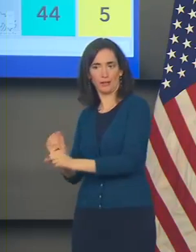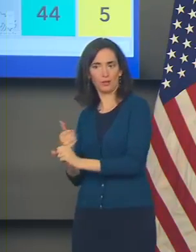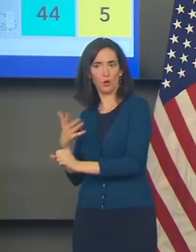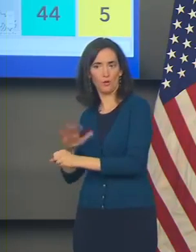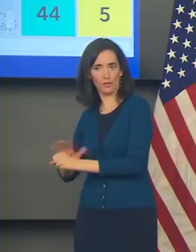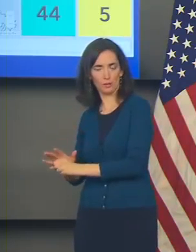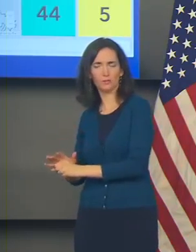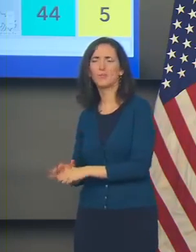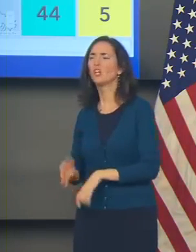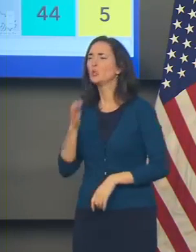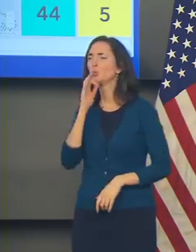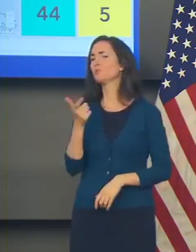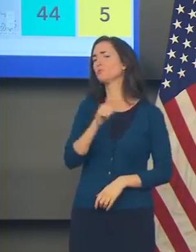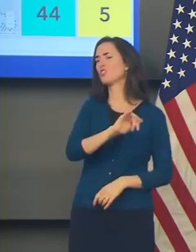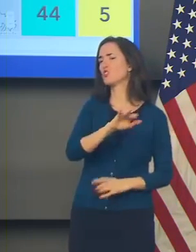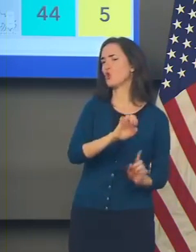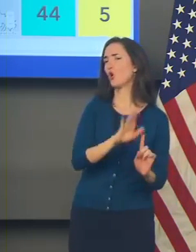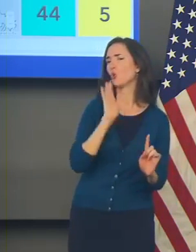vaccinated.